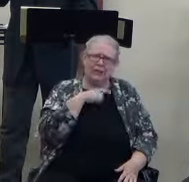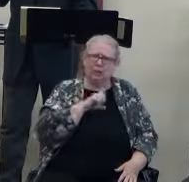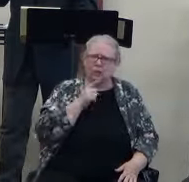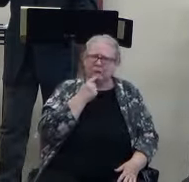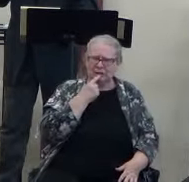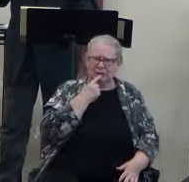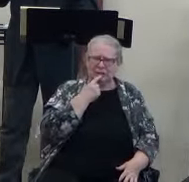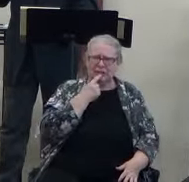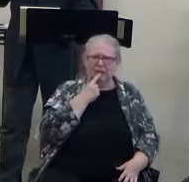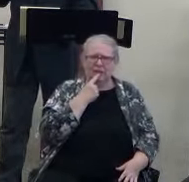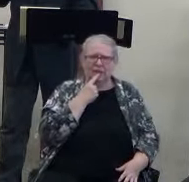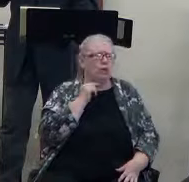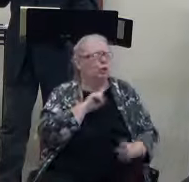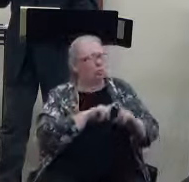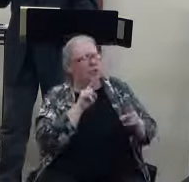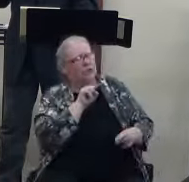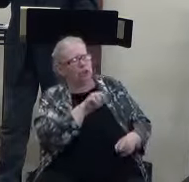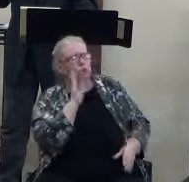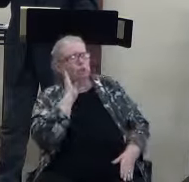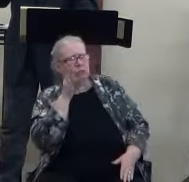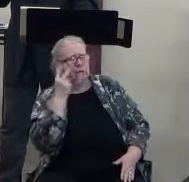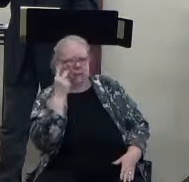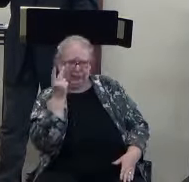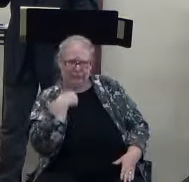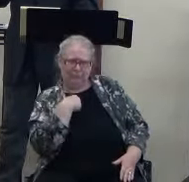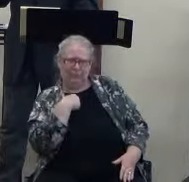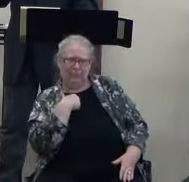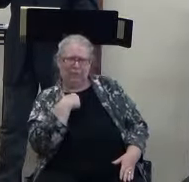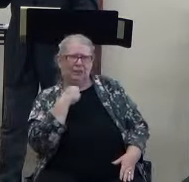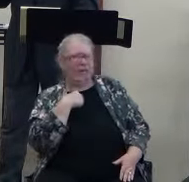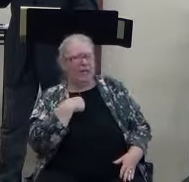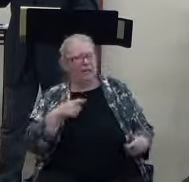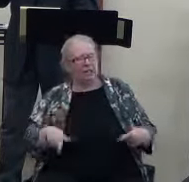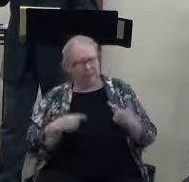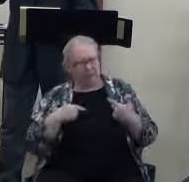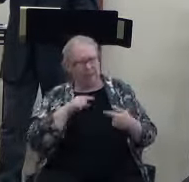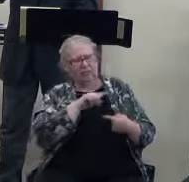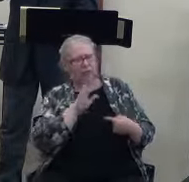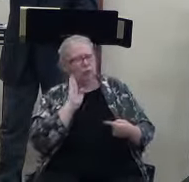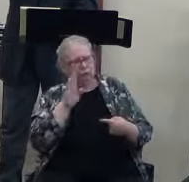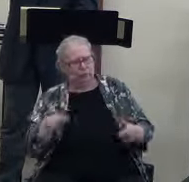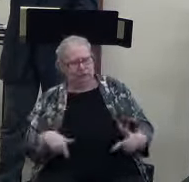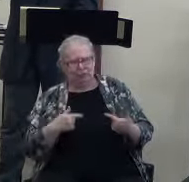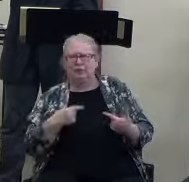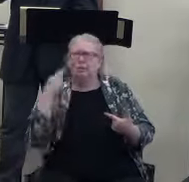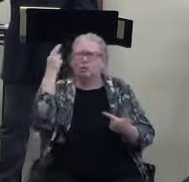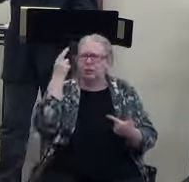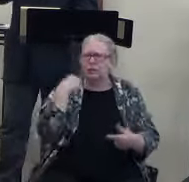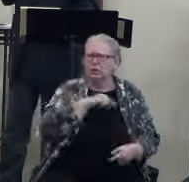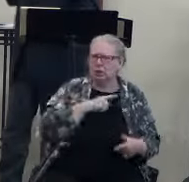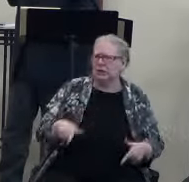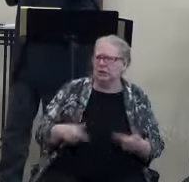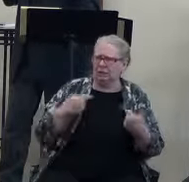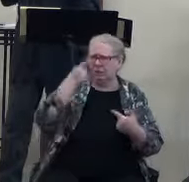I live. You will live. And the reason we're going to live is because Jesus is going